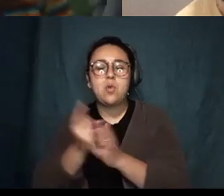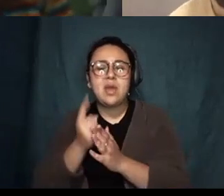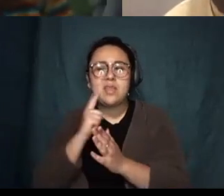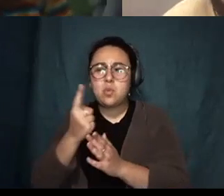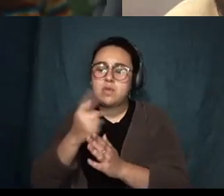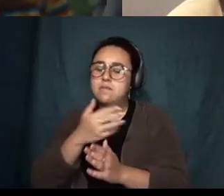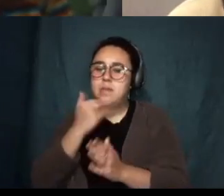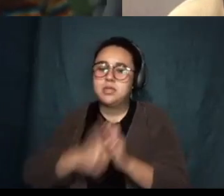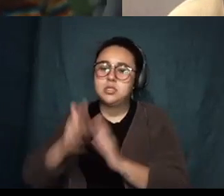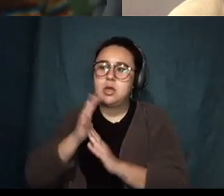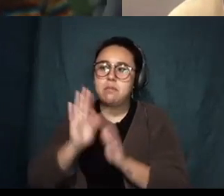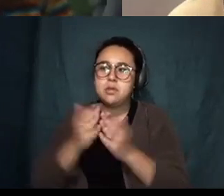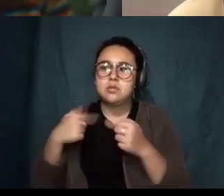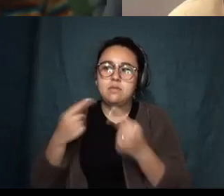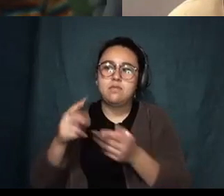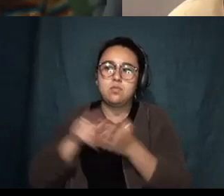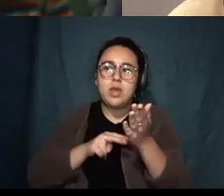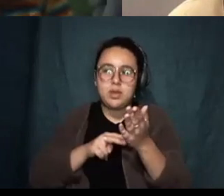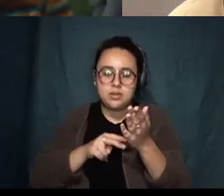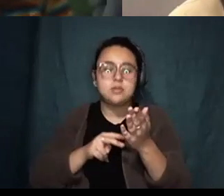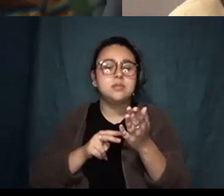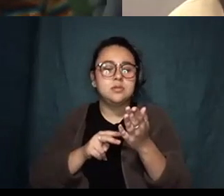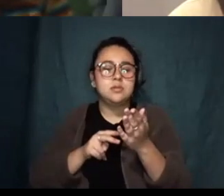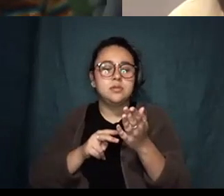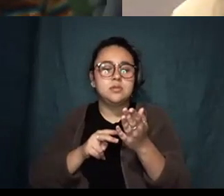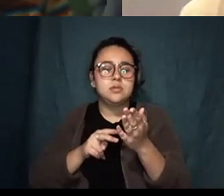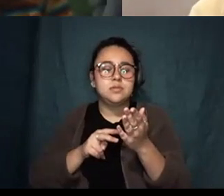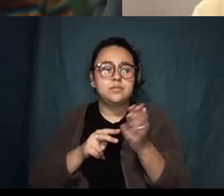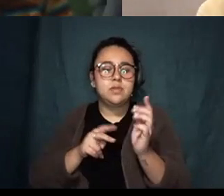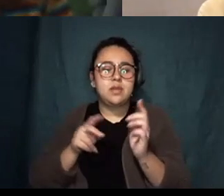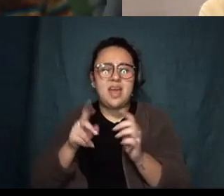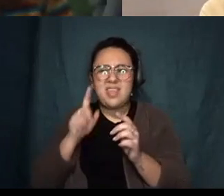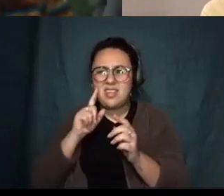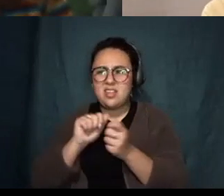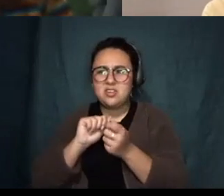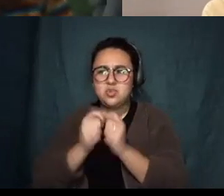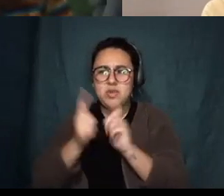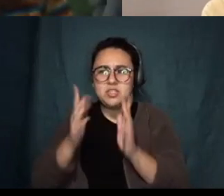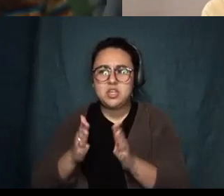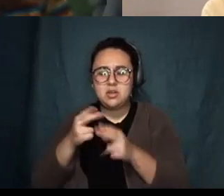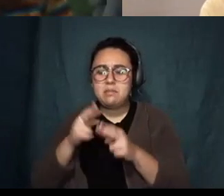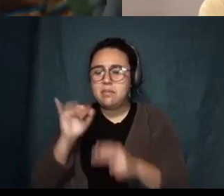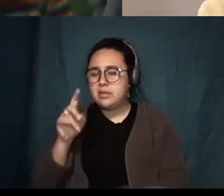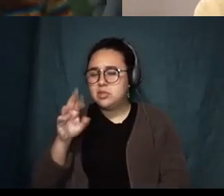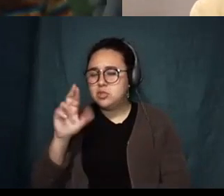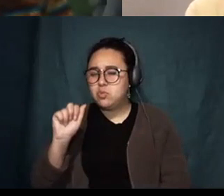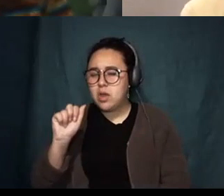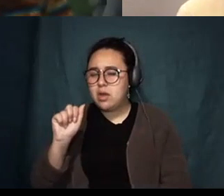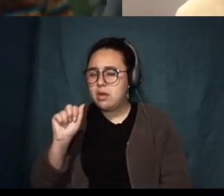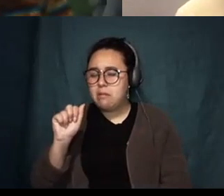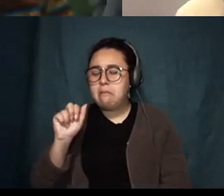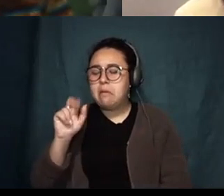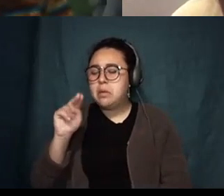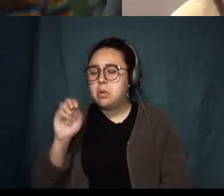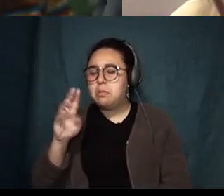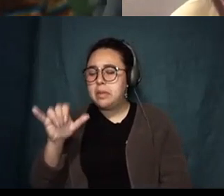um it was translated by Idra Novi uh Idra Novi I don't know how to say it um and it was it was really wonderful I've